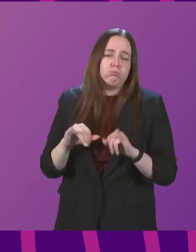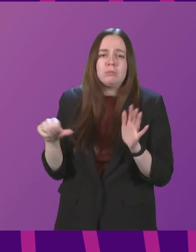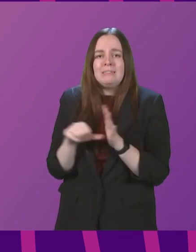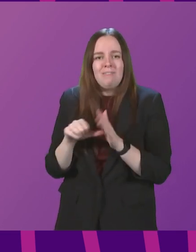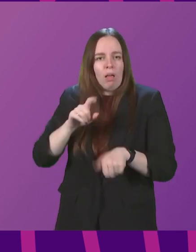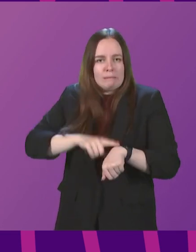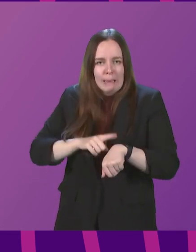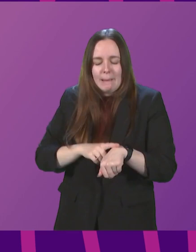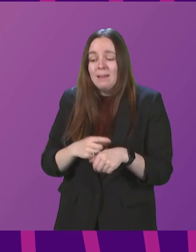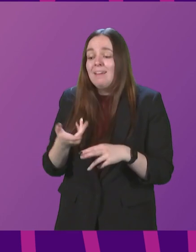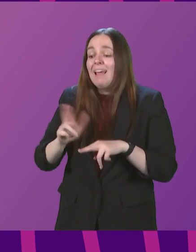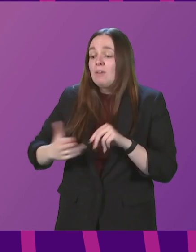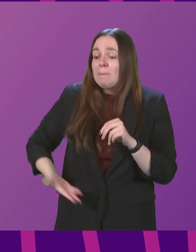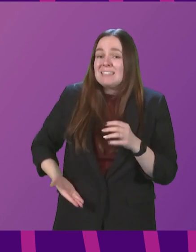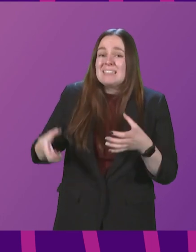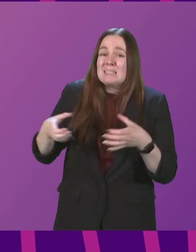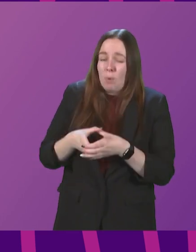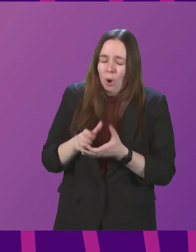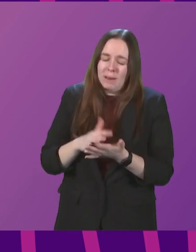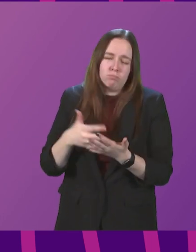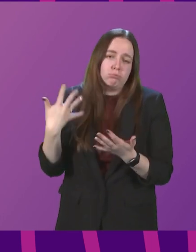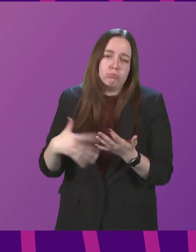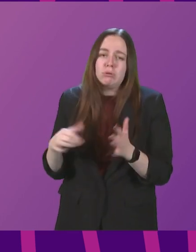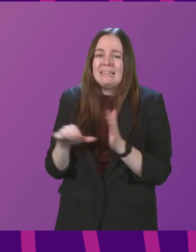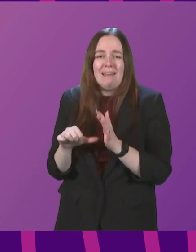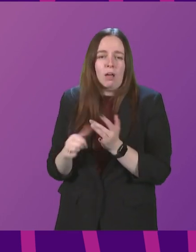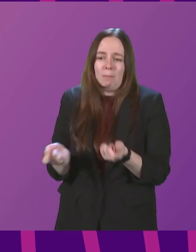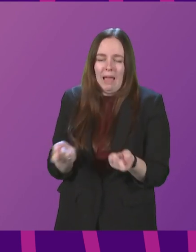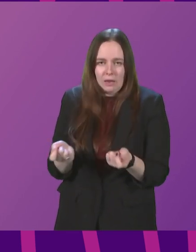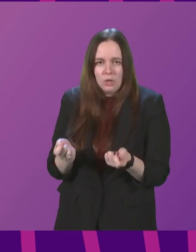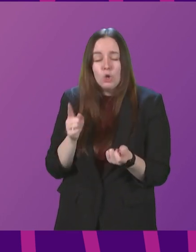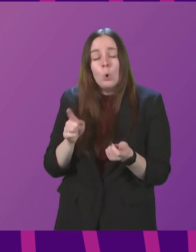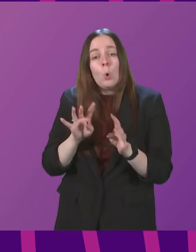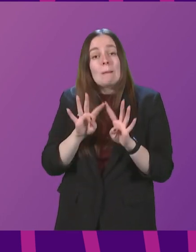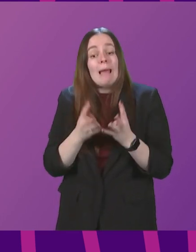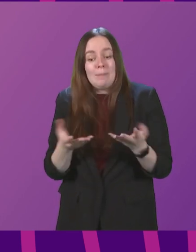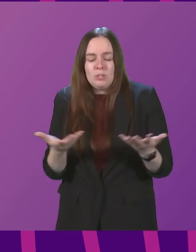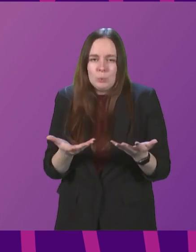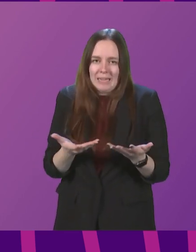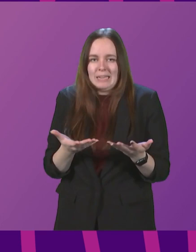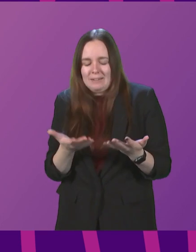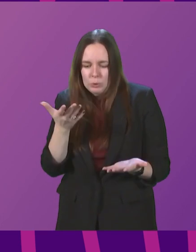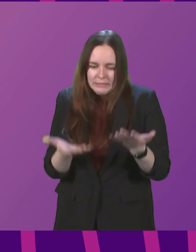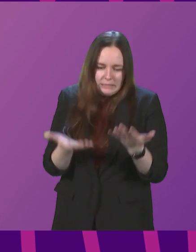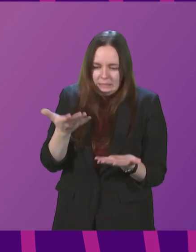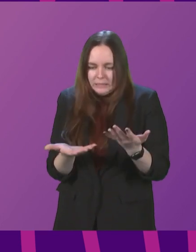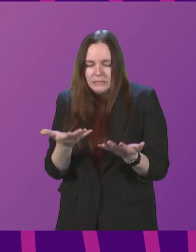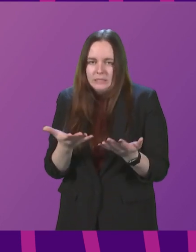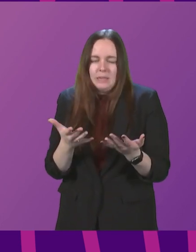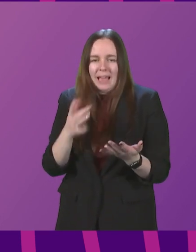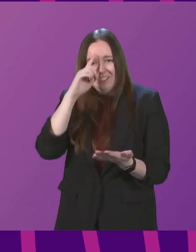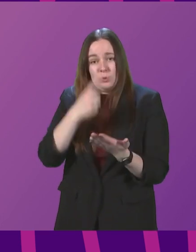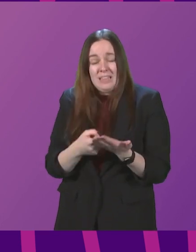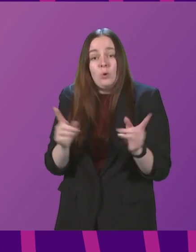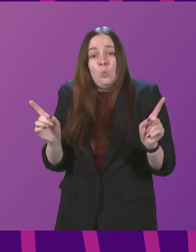smaller the business, the more difficult these costs can be to bear. So the task for our Cabinet today was to weigh these considerations and decide what, in the